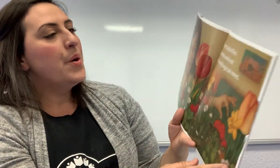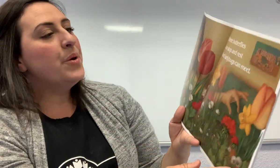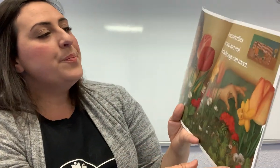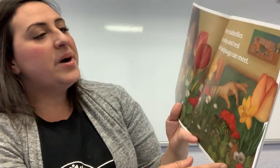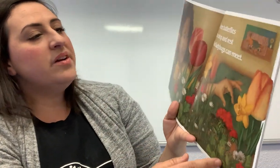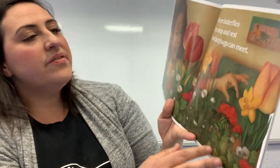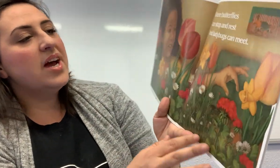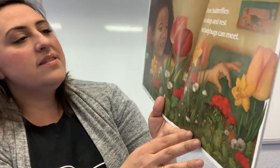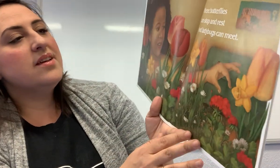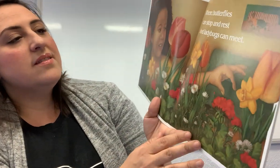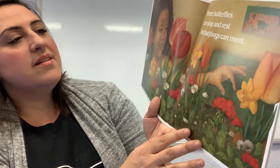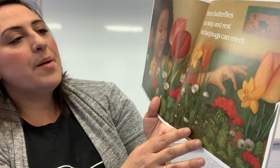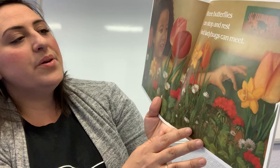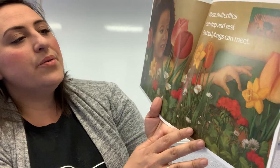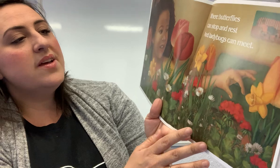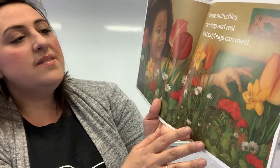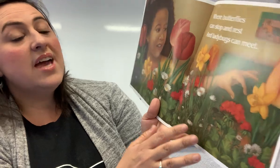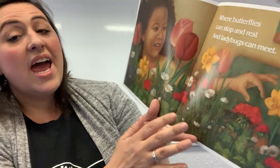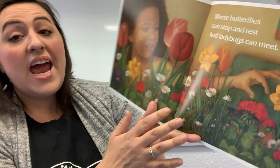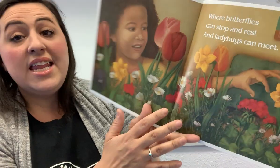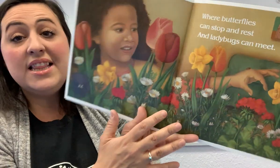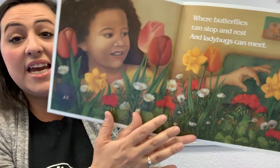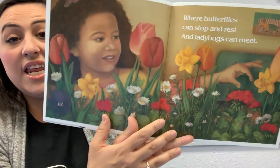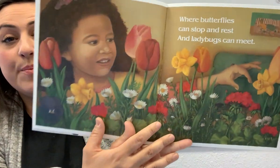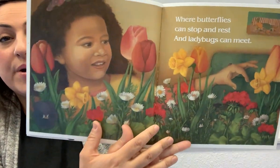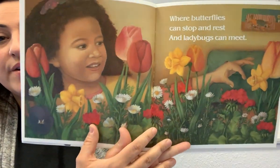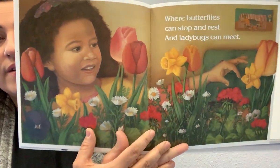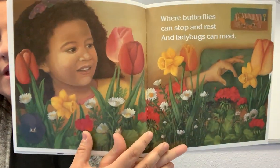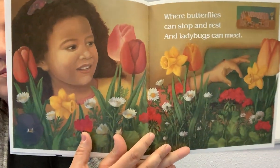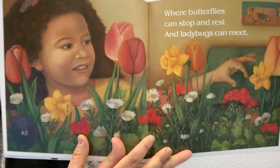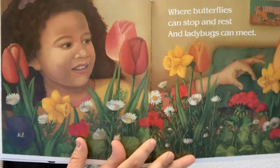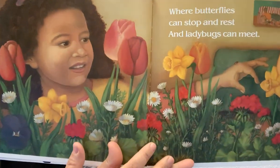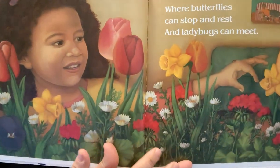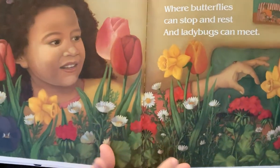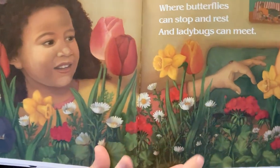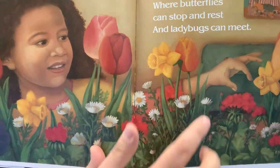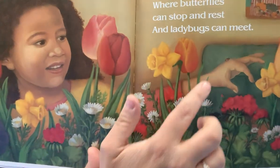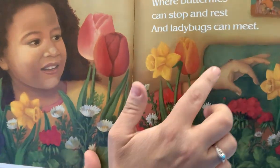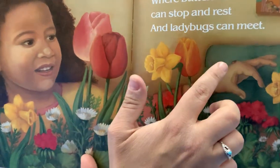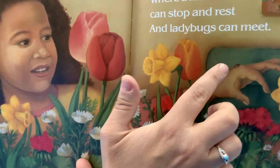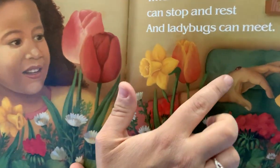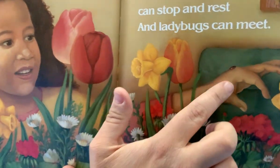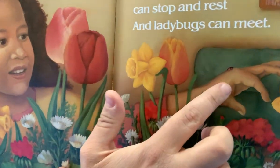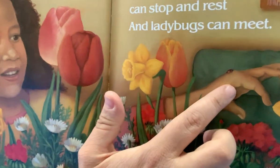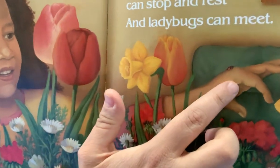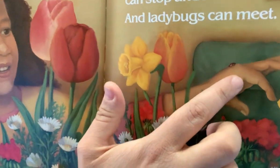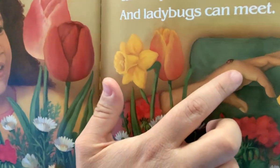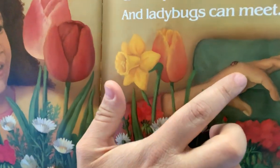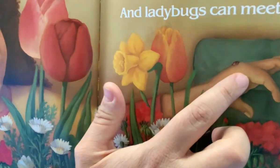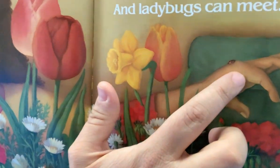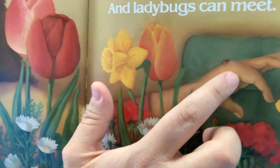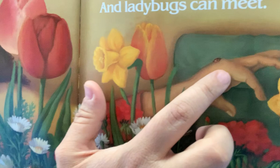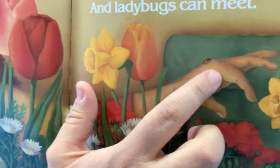Where butterflies can stop and rest and ladybugs can meet. Do you see our ladybug right there?